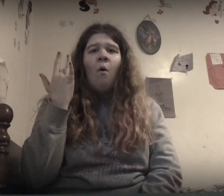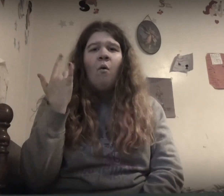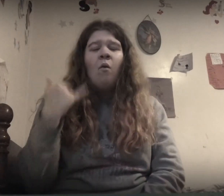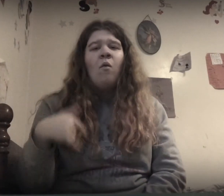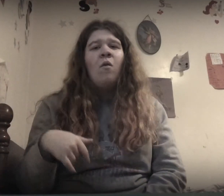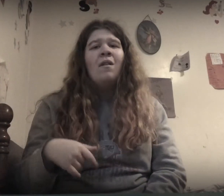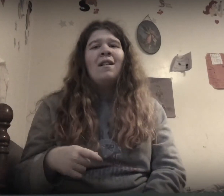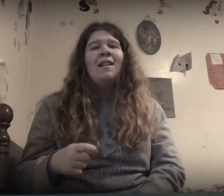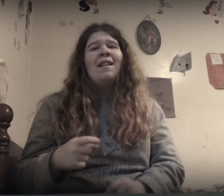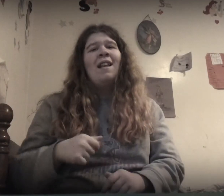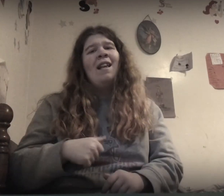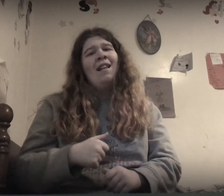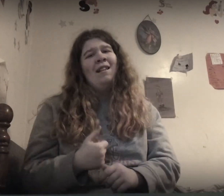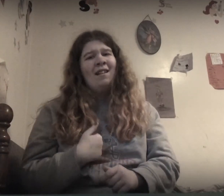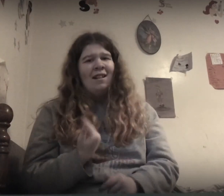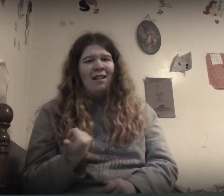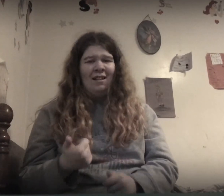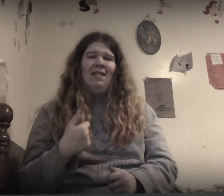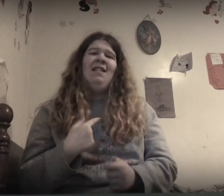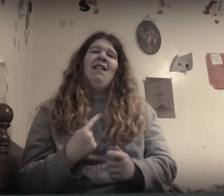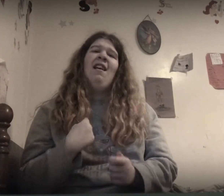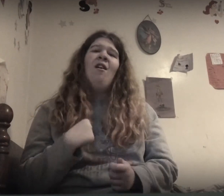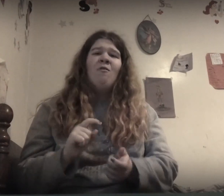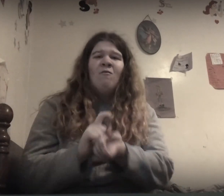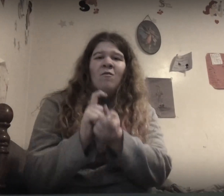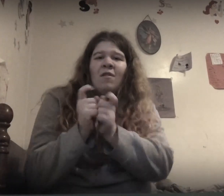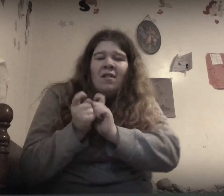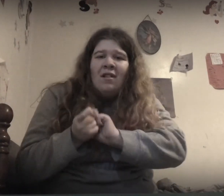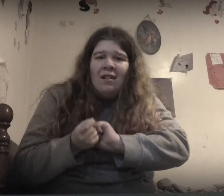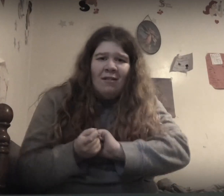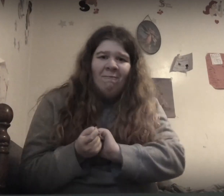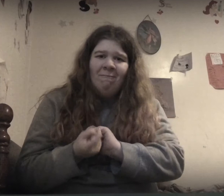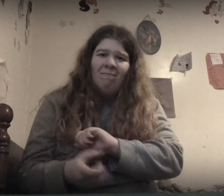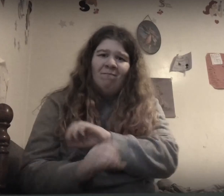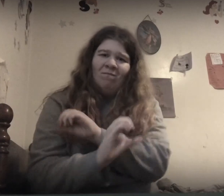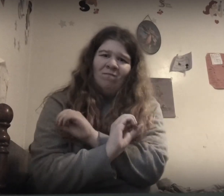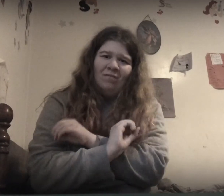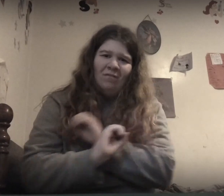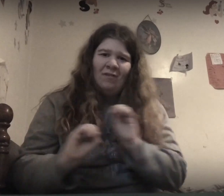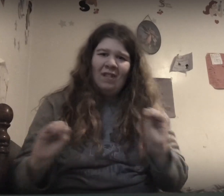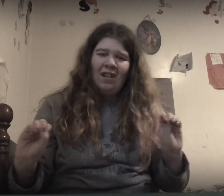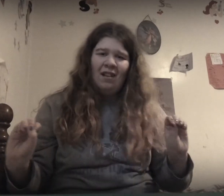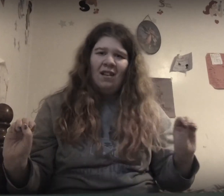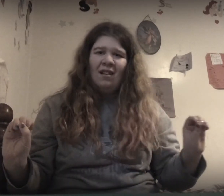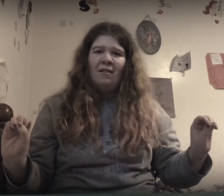Cause there's nothing about you I would change